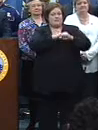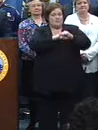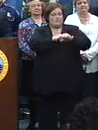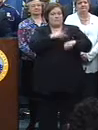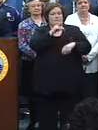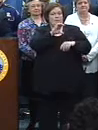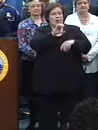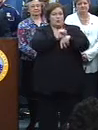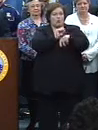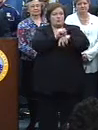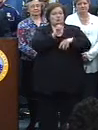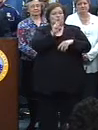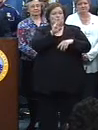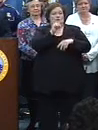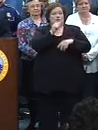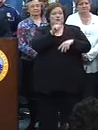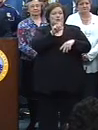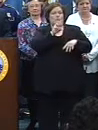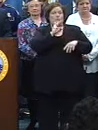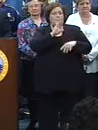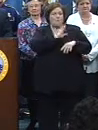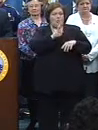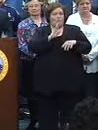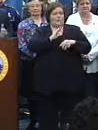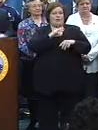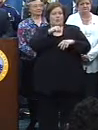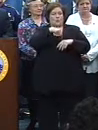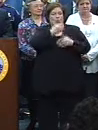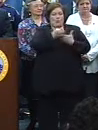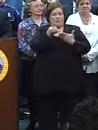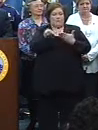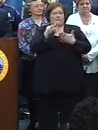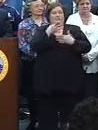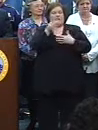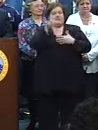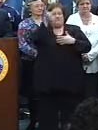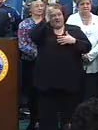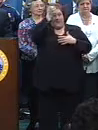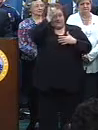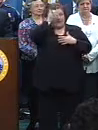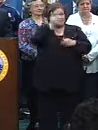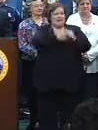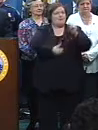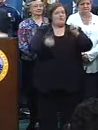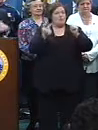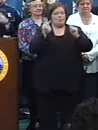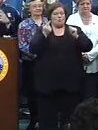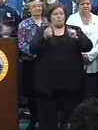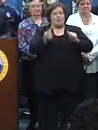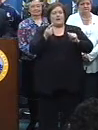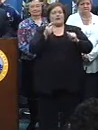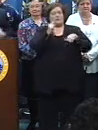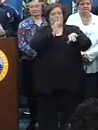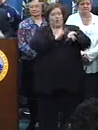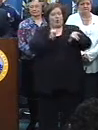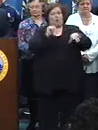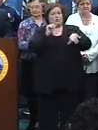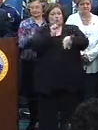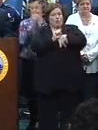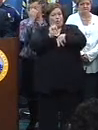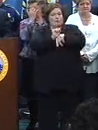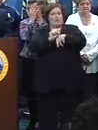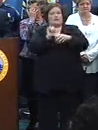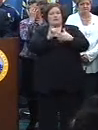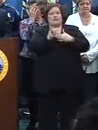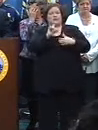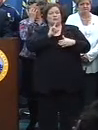public works, sewerage and water board, the equipment's maintenance division, the firefighters, everybody was called to this task. And it was